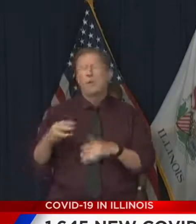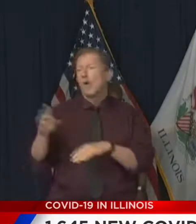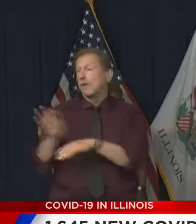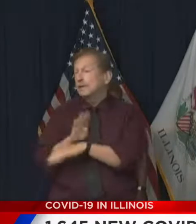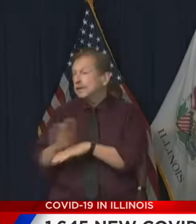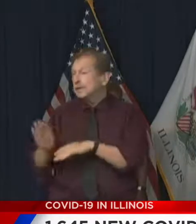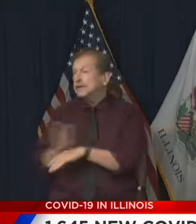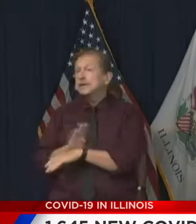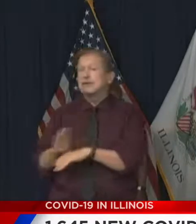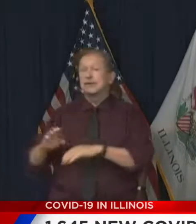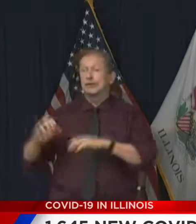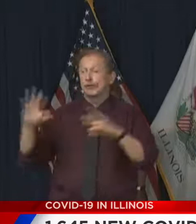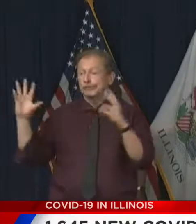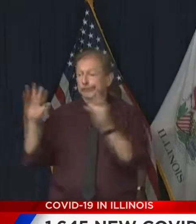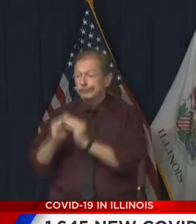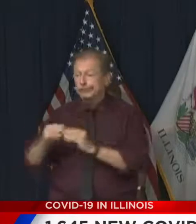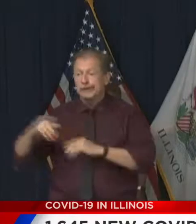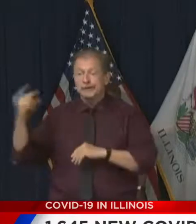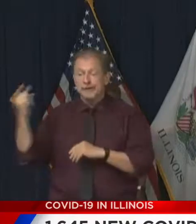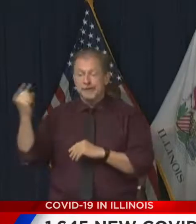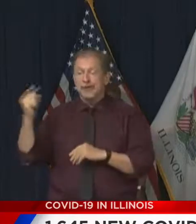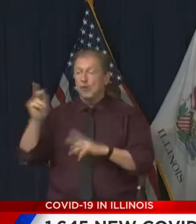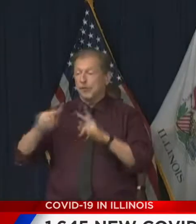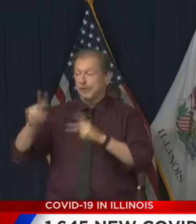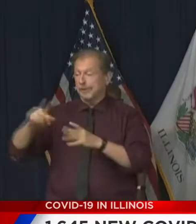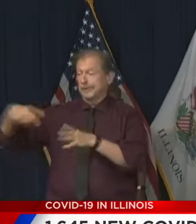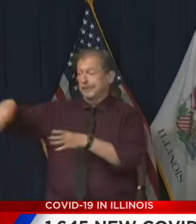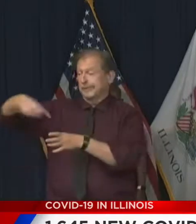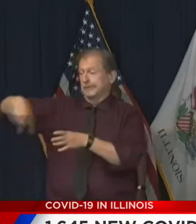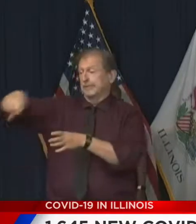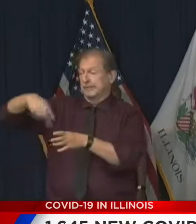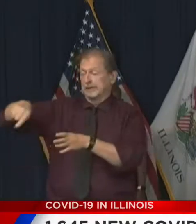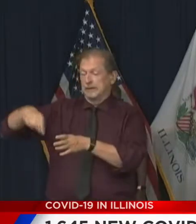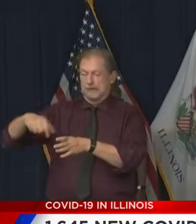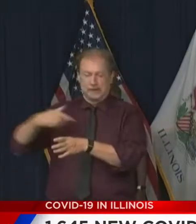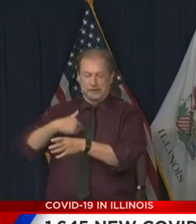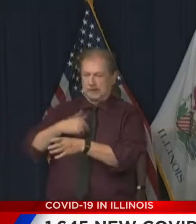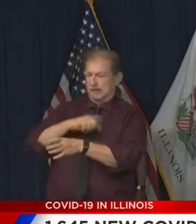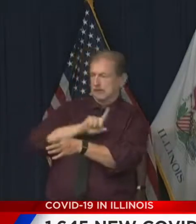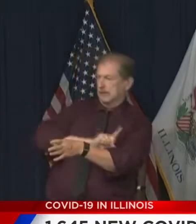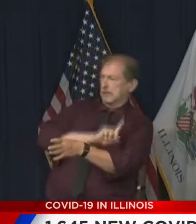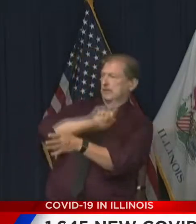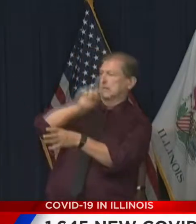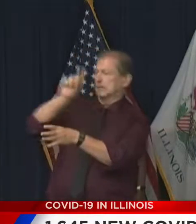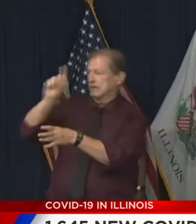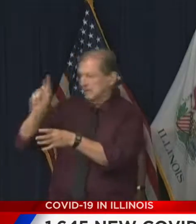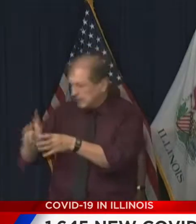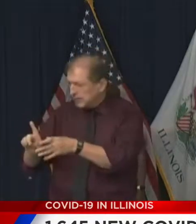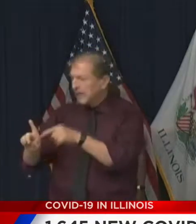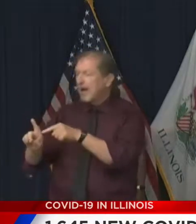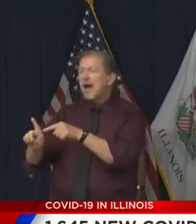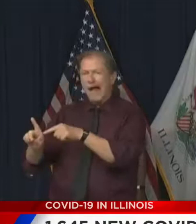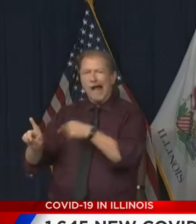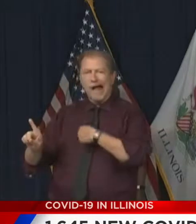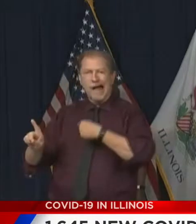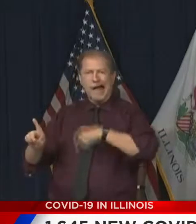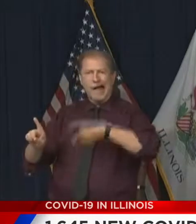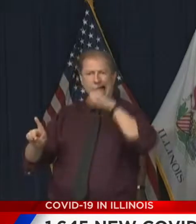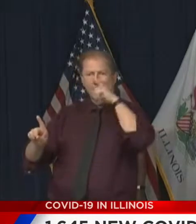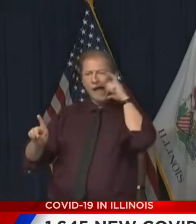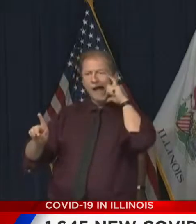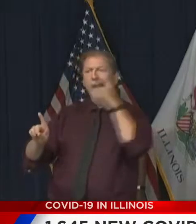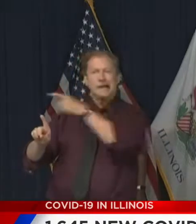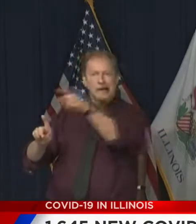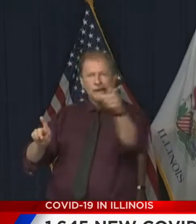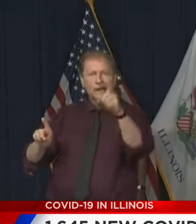a gathering spot for people in your area, and you're going to be in close proximity with people, wear a face cover.